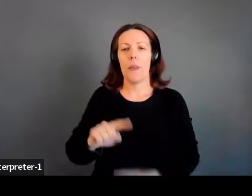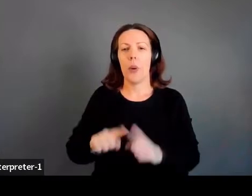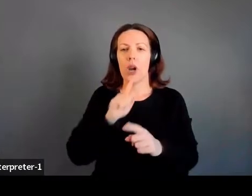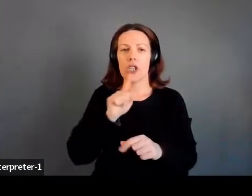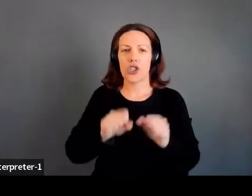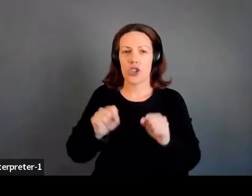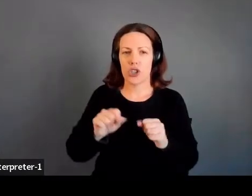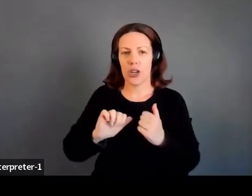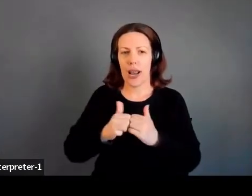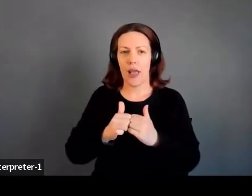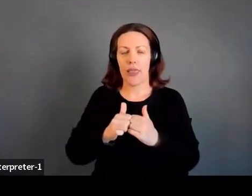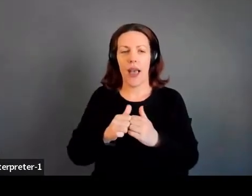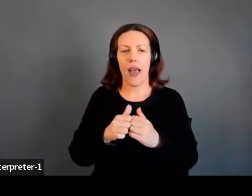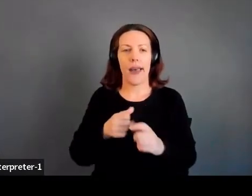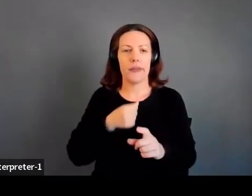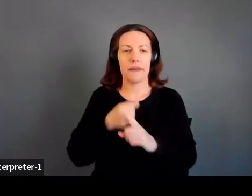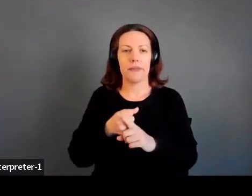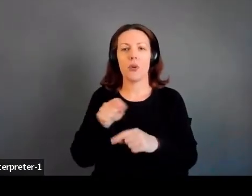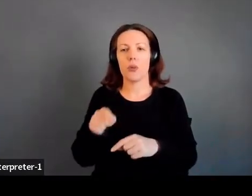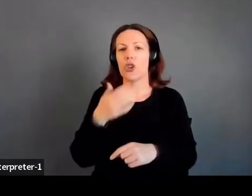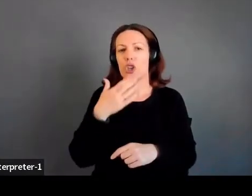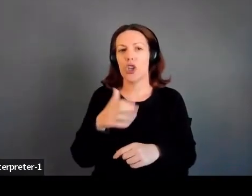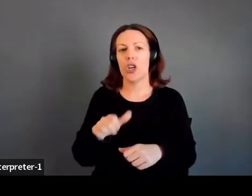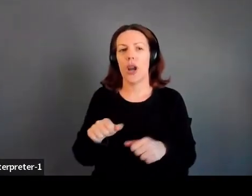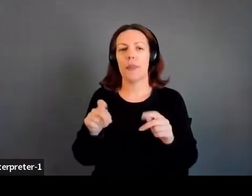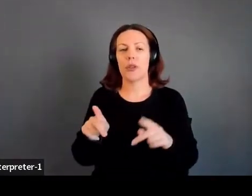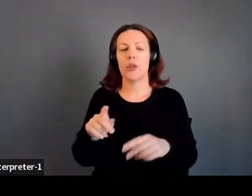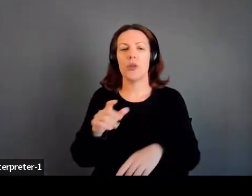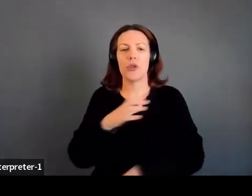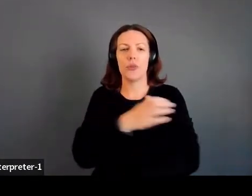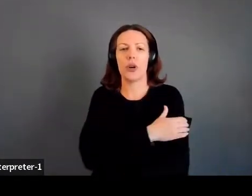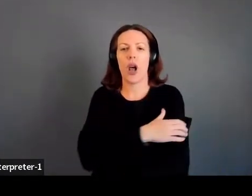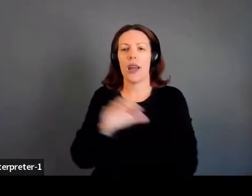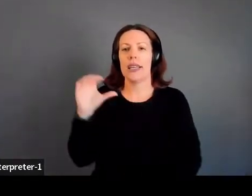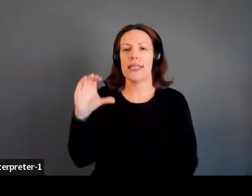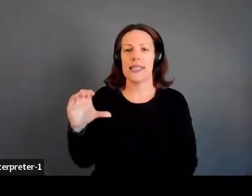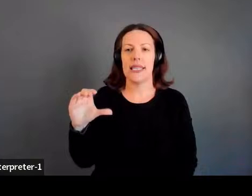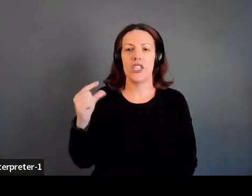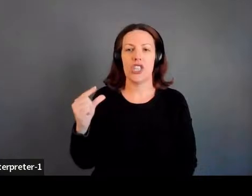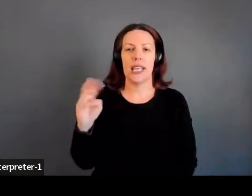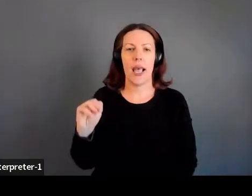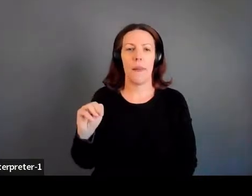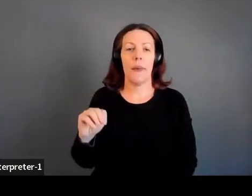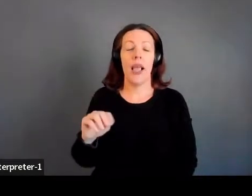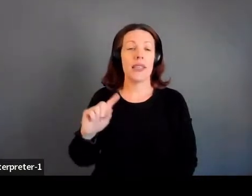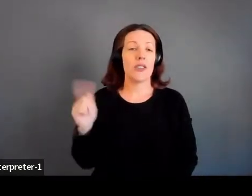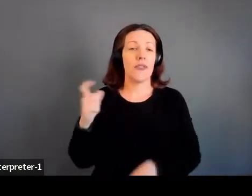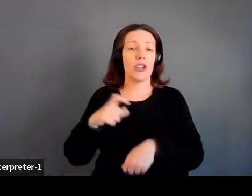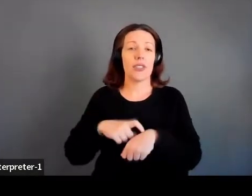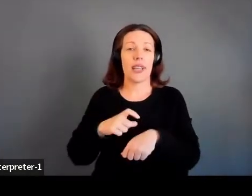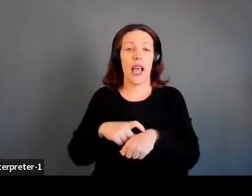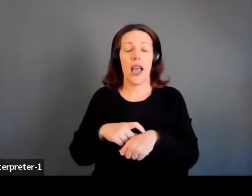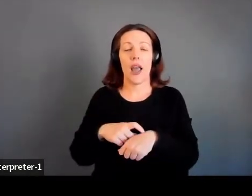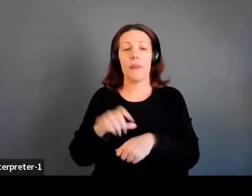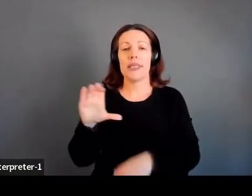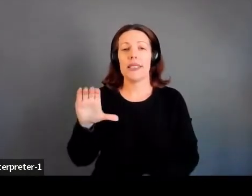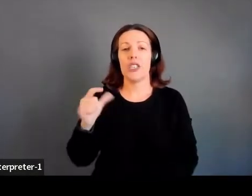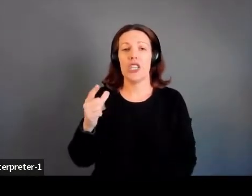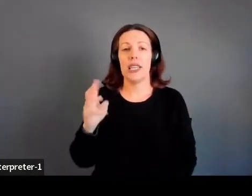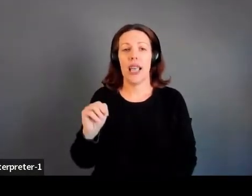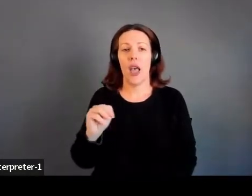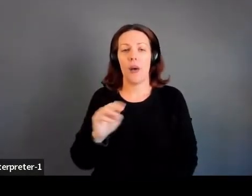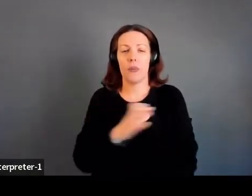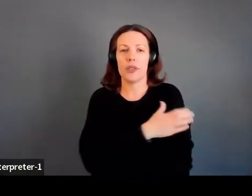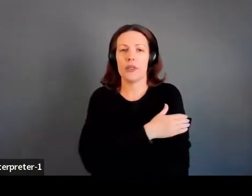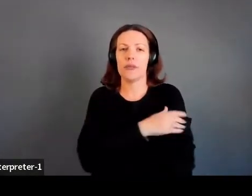this was a really great opportunity to wear a CGM. It's one of the first times that a CGM has been worn in space. So that research